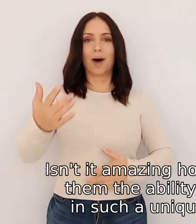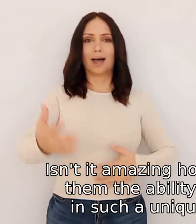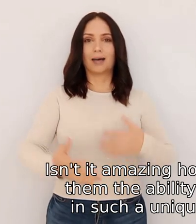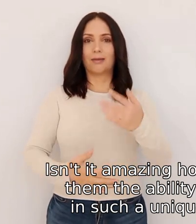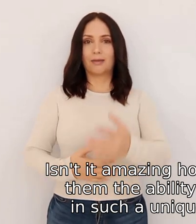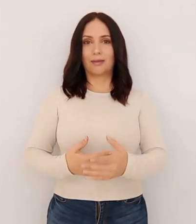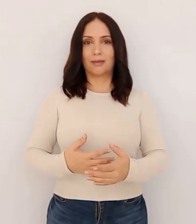way